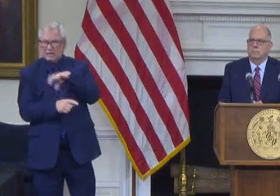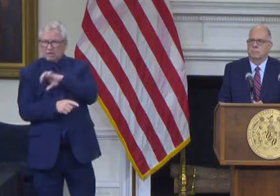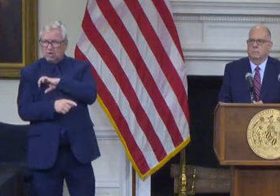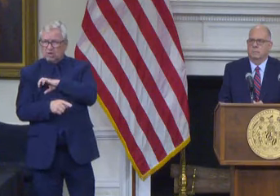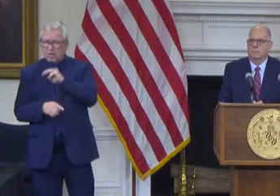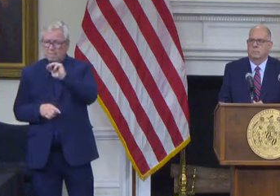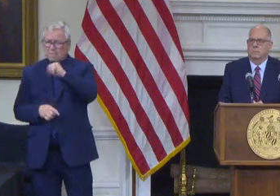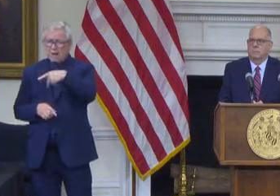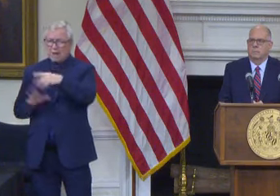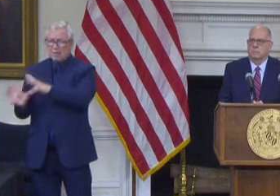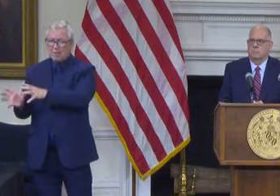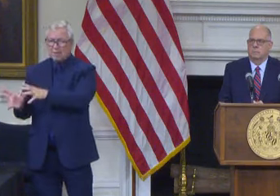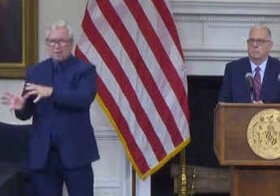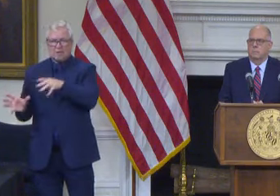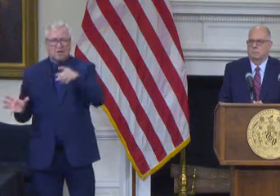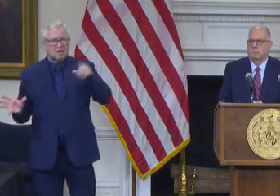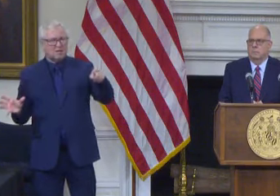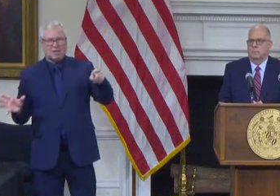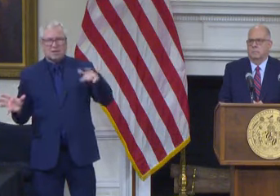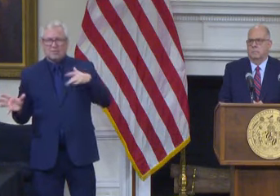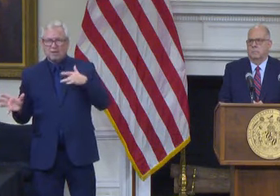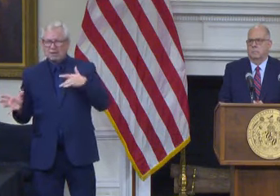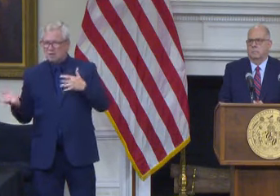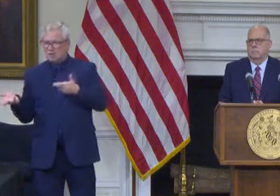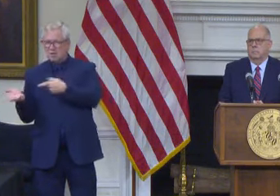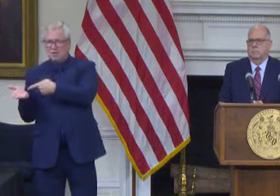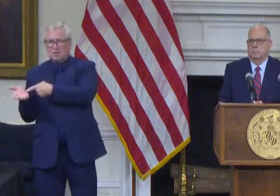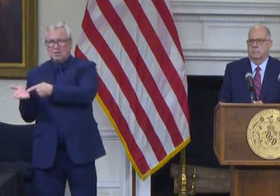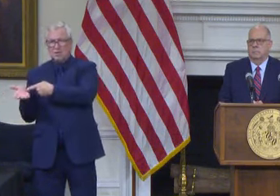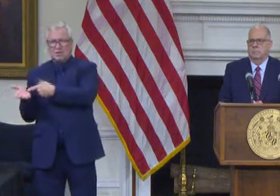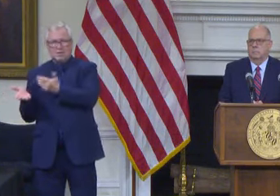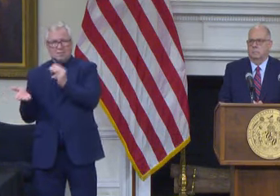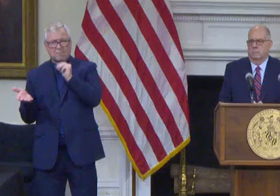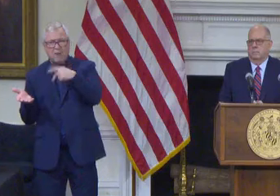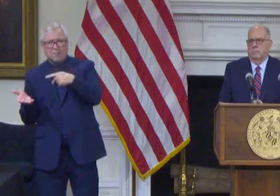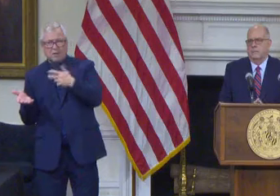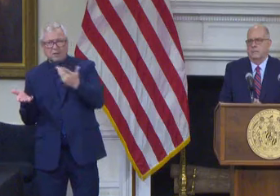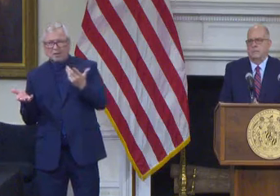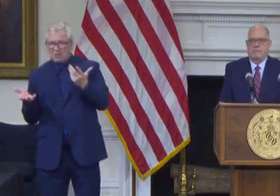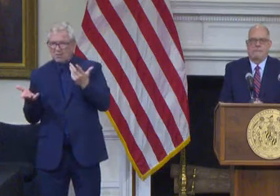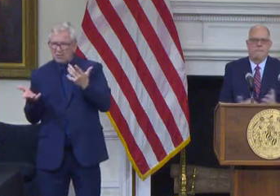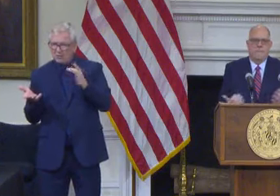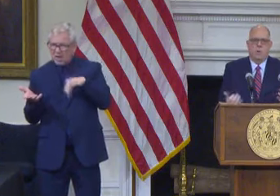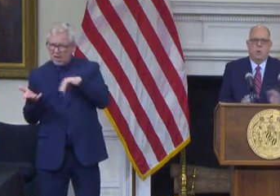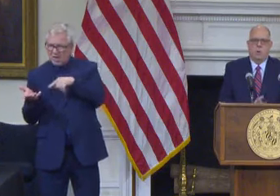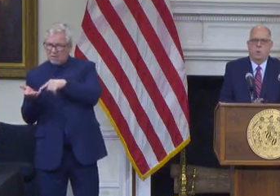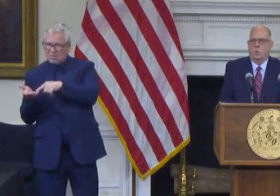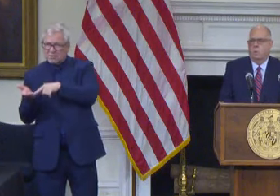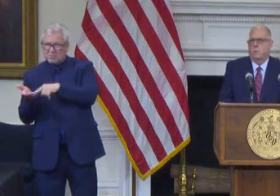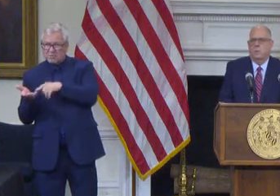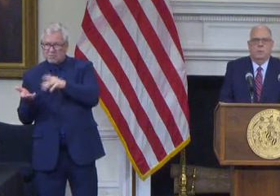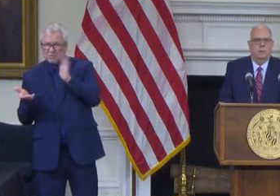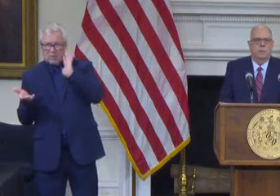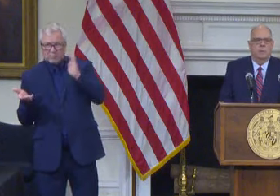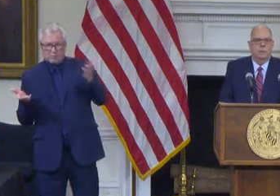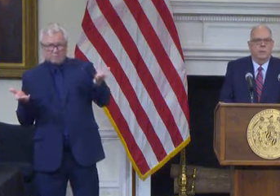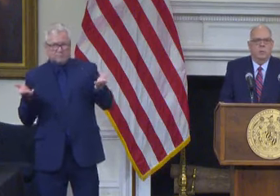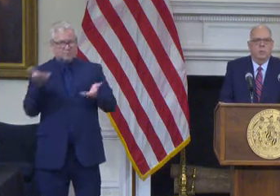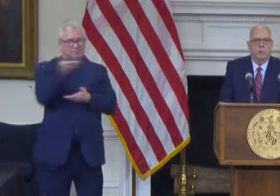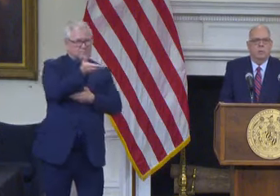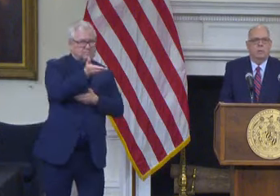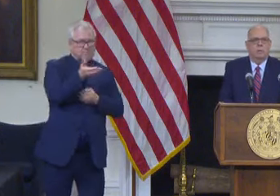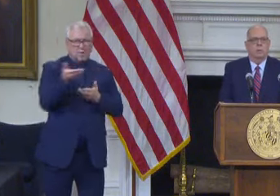to throw this out there which what they say is a ridiculous and he says a ridiculous idea what are your thoughts on the just kind of throwing this up there well look